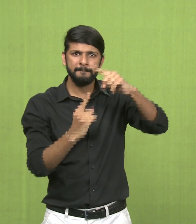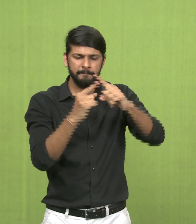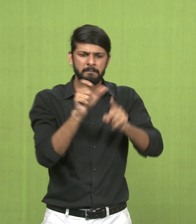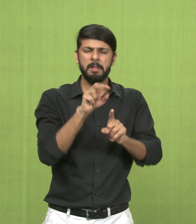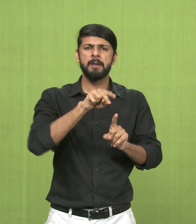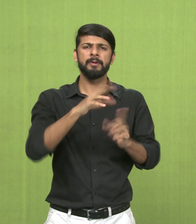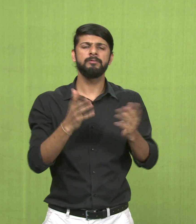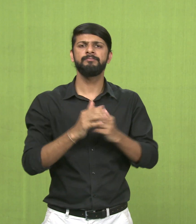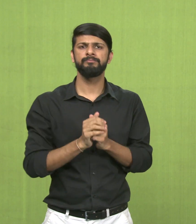Then you have the contrast.